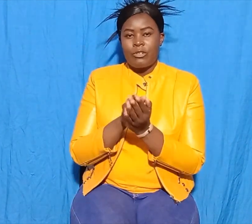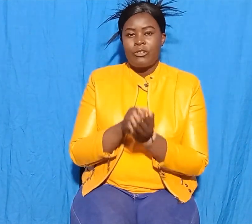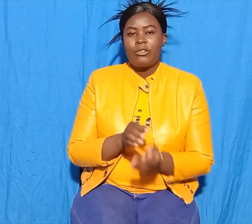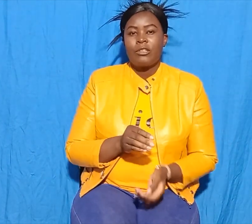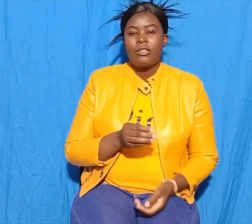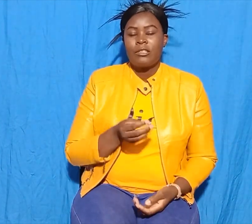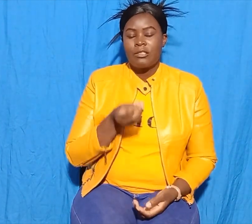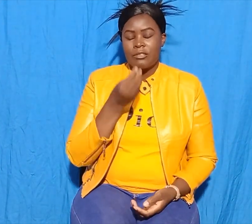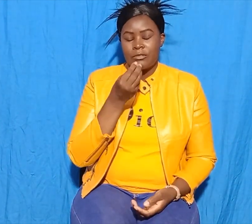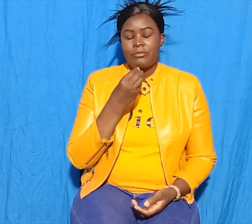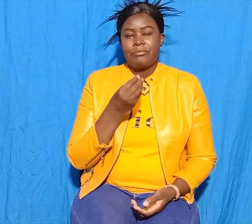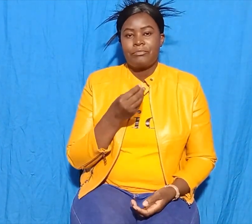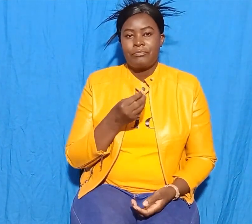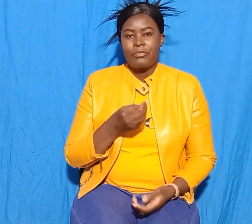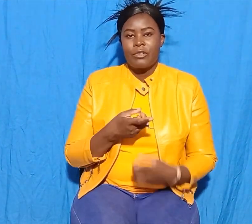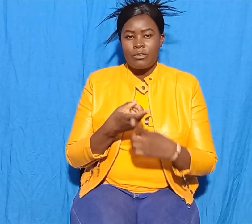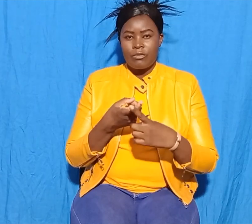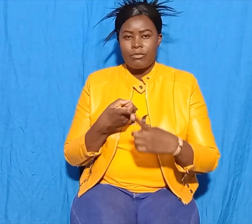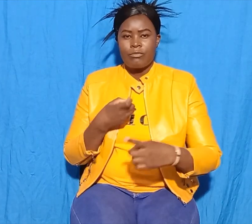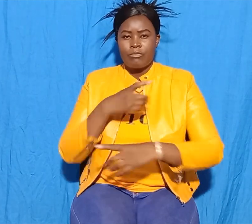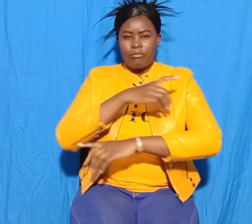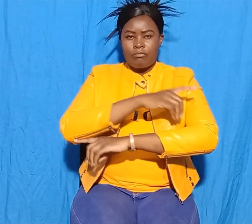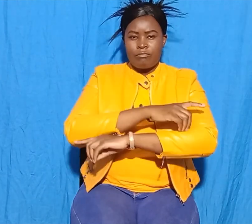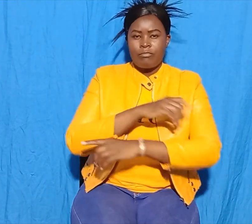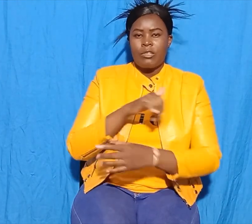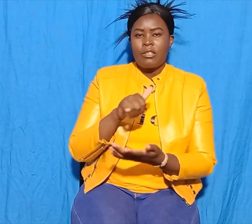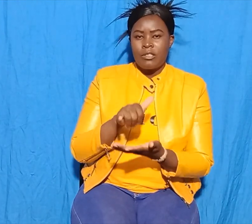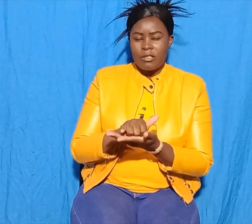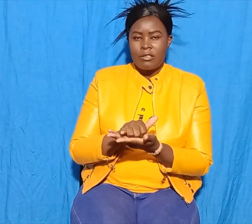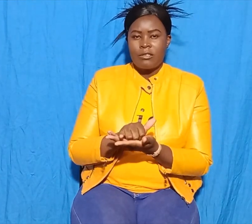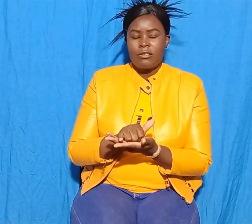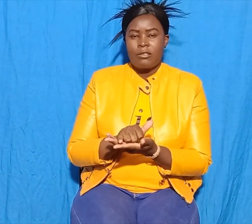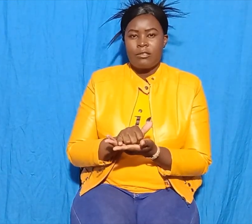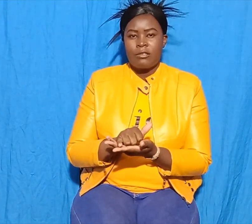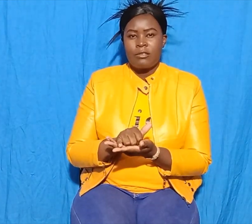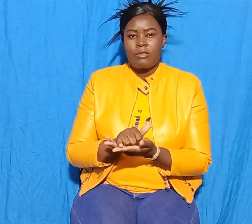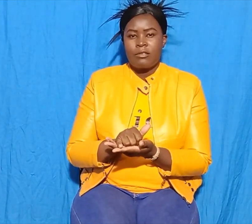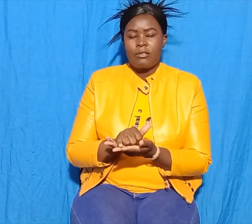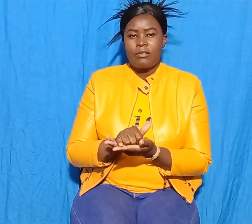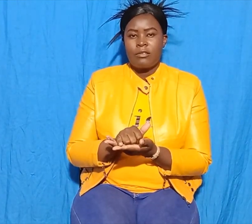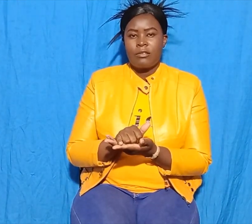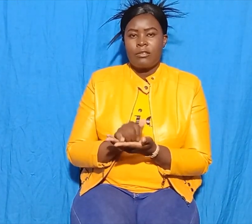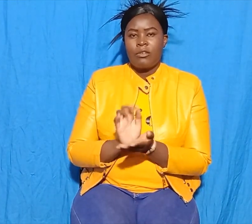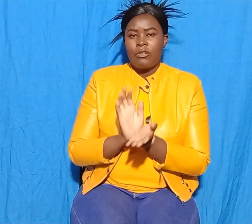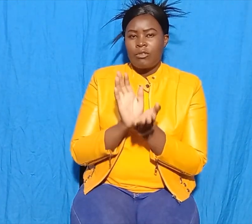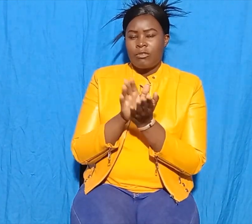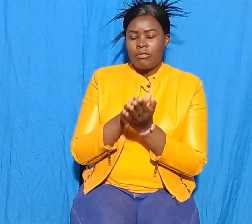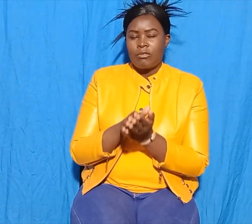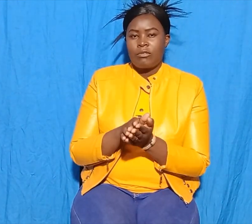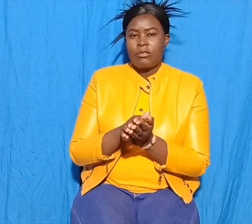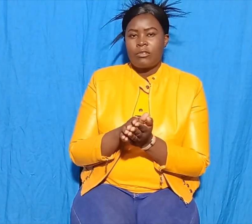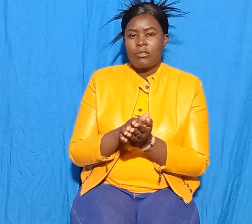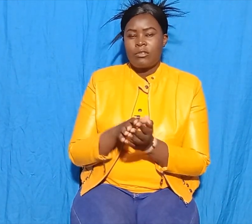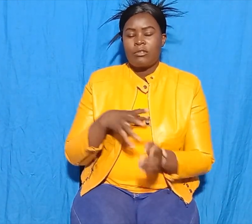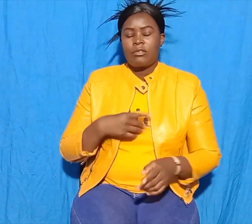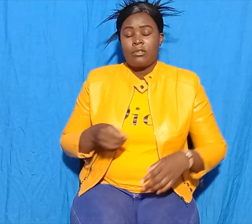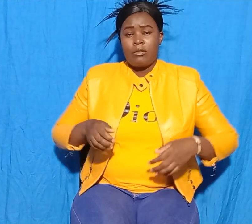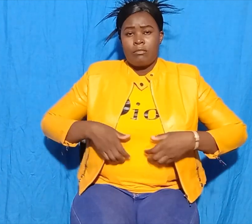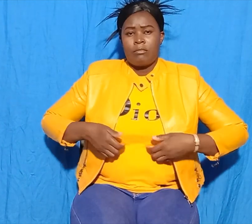From that day on, the crocodile and the monkey became mice and the crocodile asked the monkey